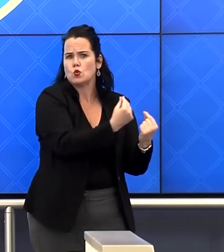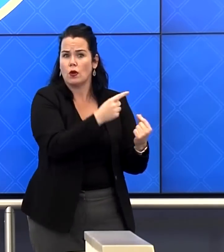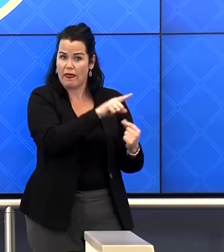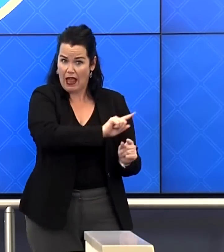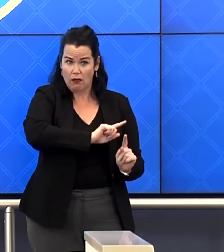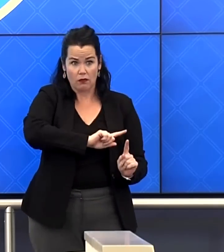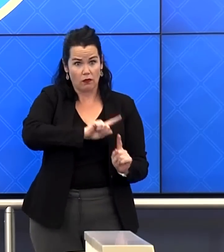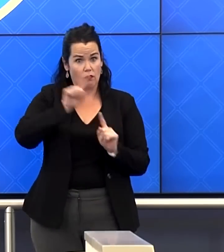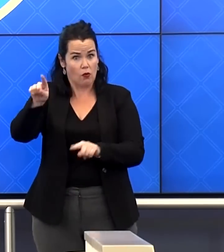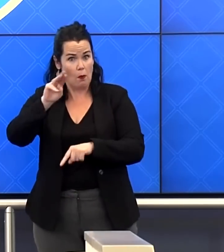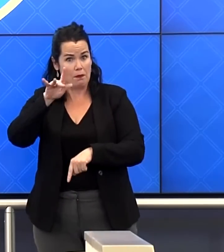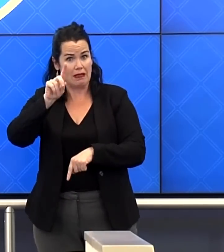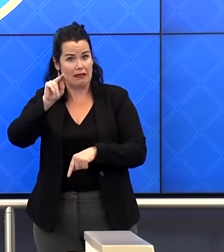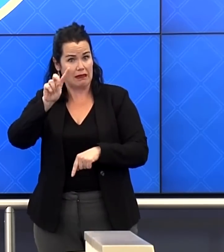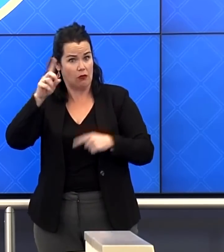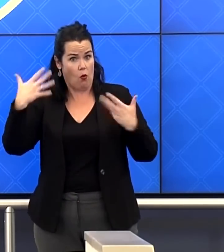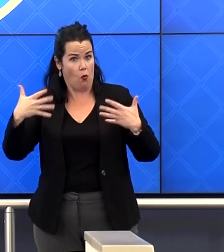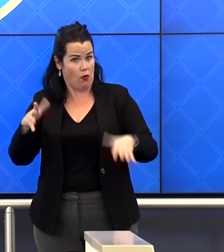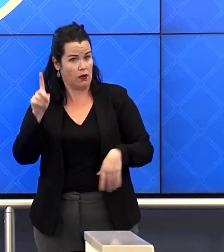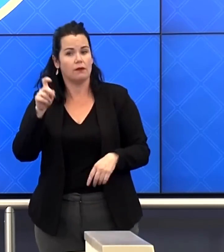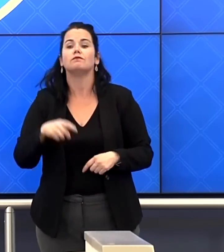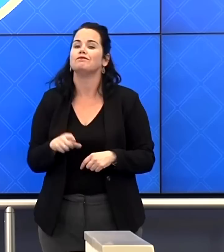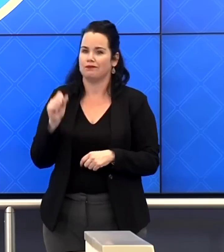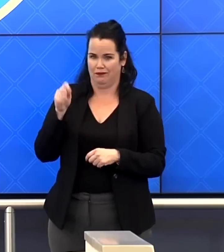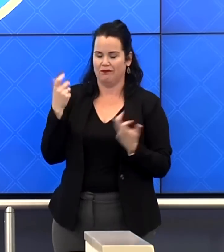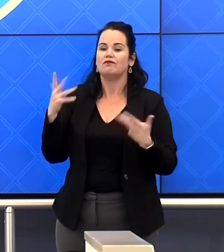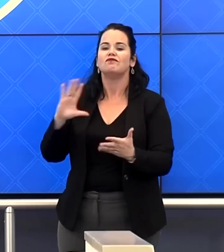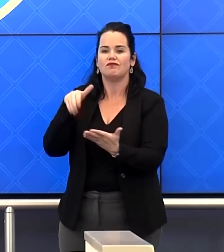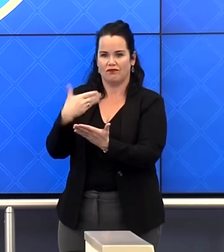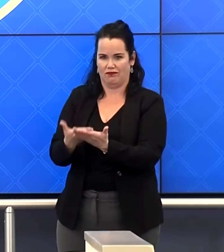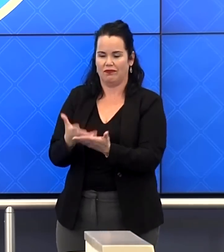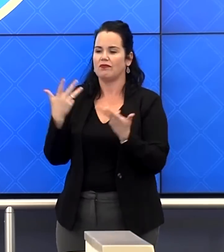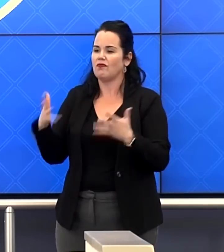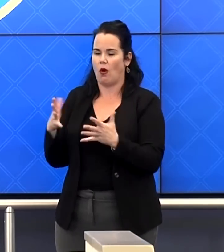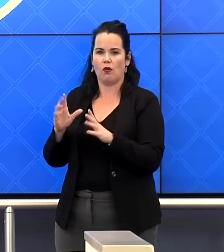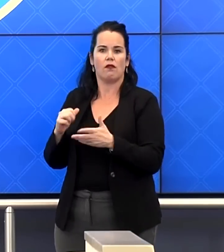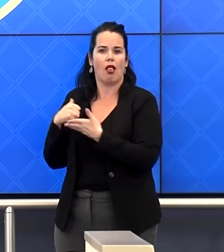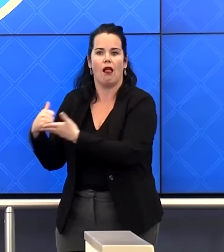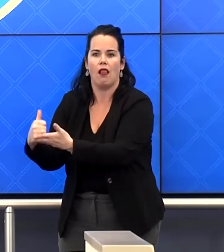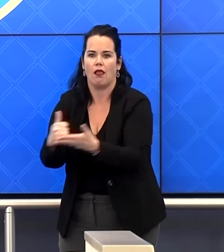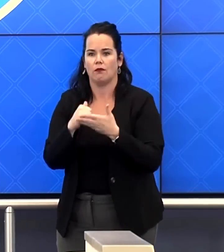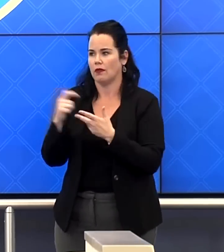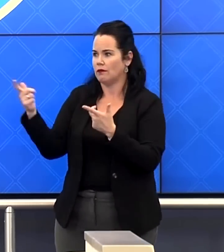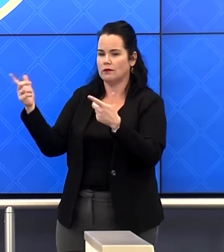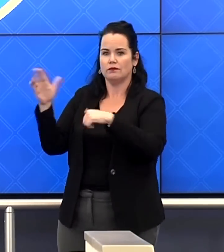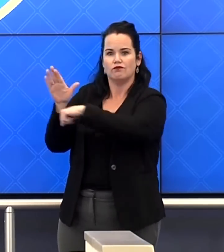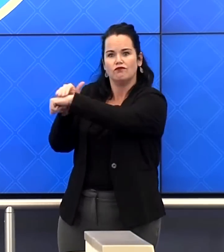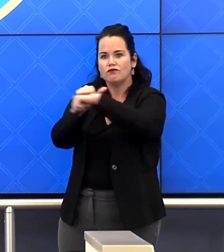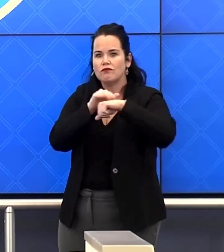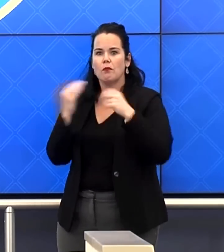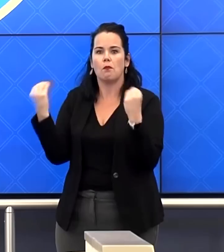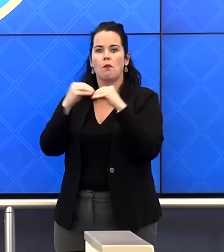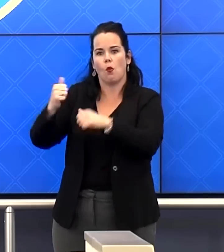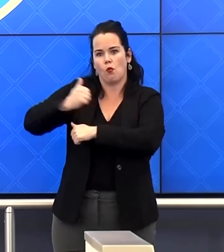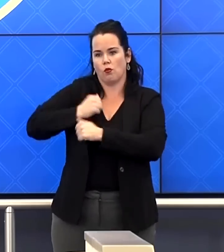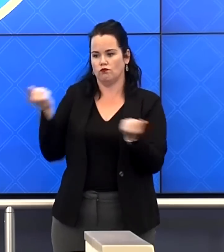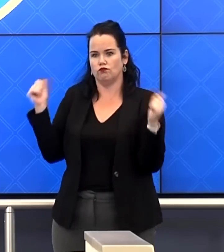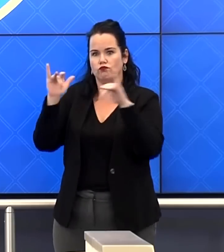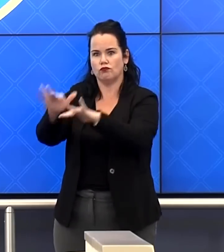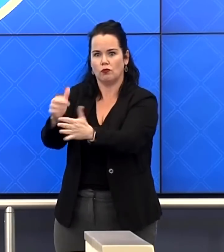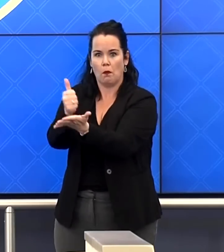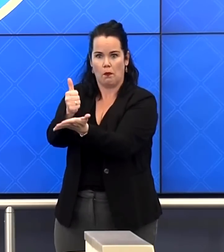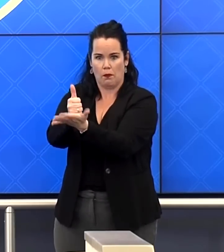people evacuate? The Guard is on site and they have mobilized a number of additional soldiers. We have been